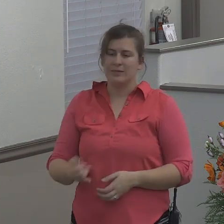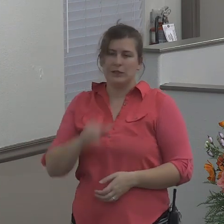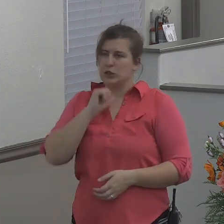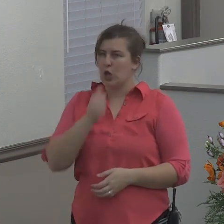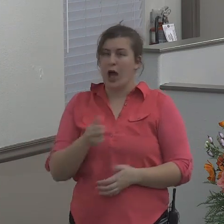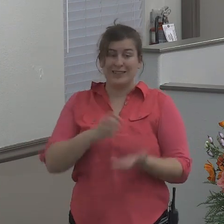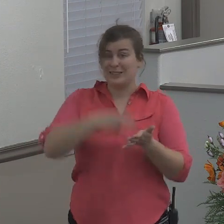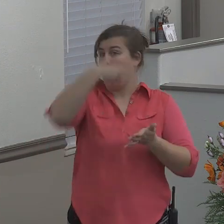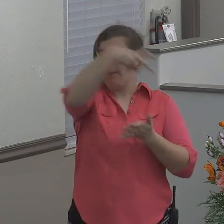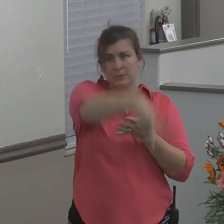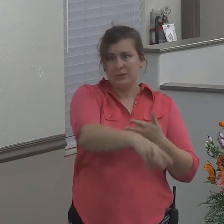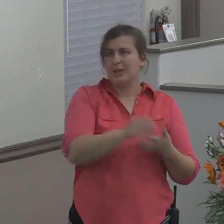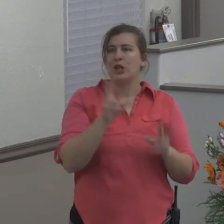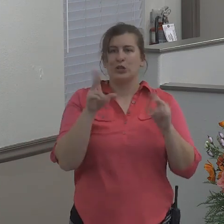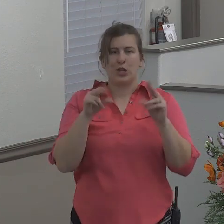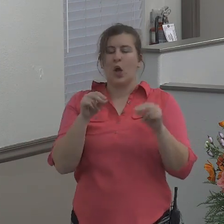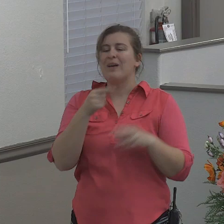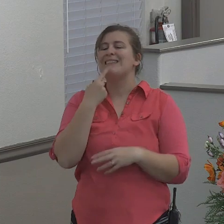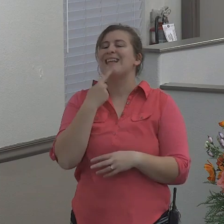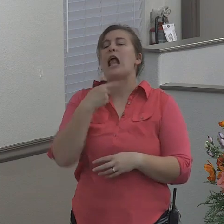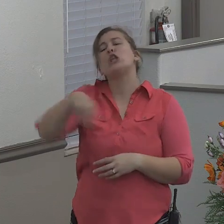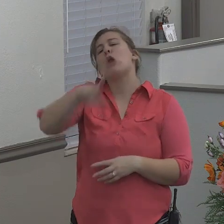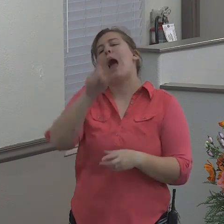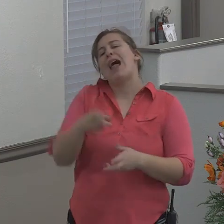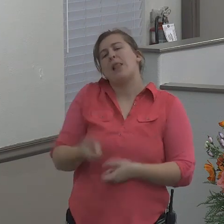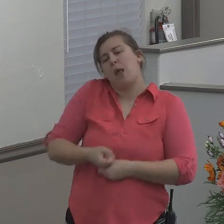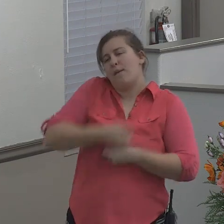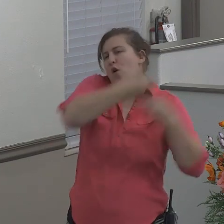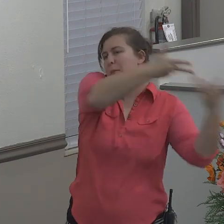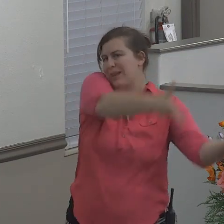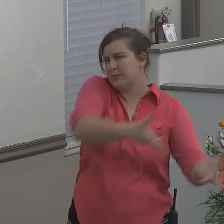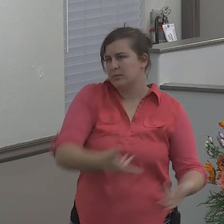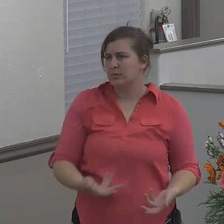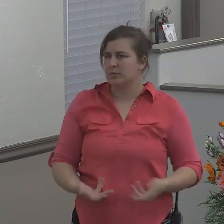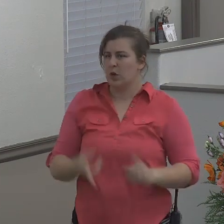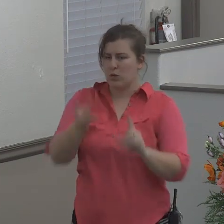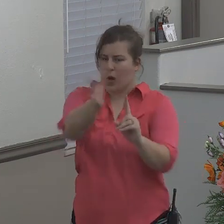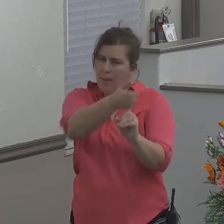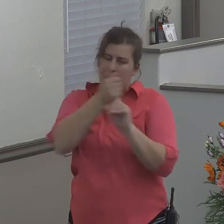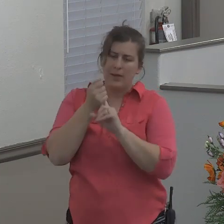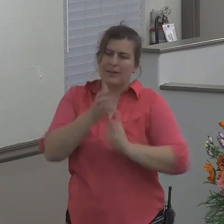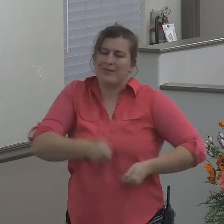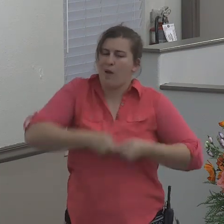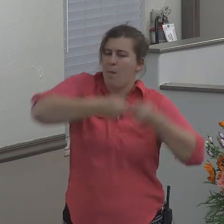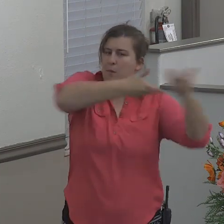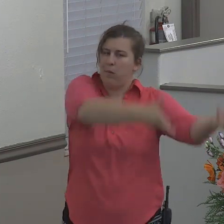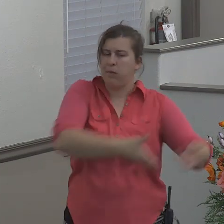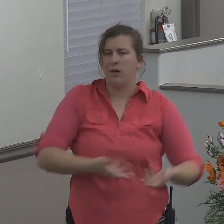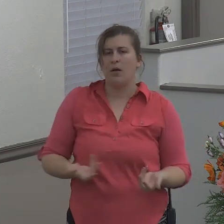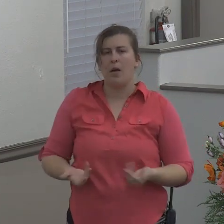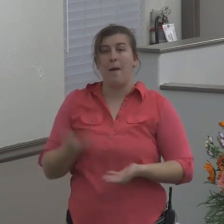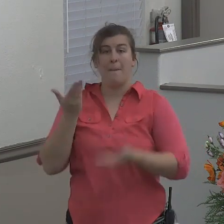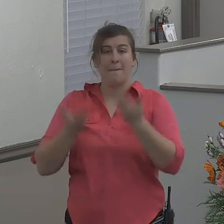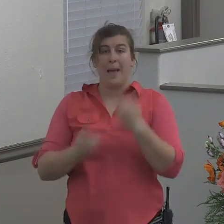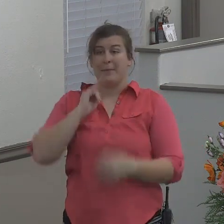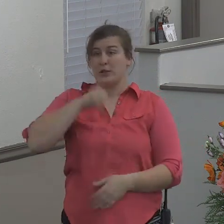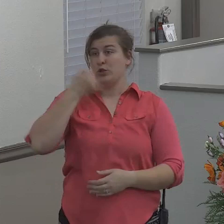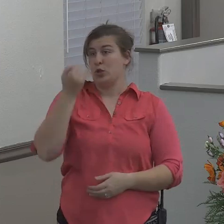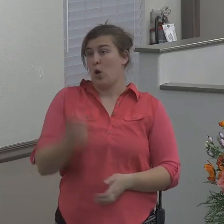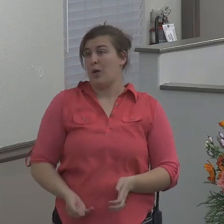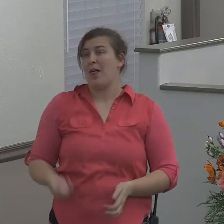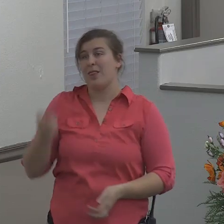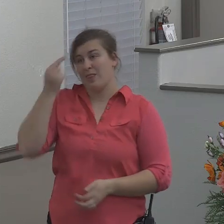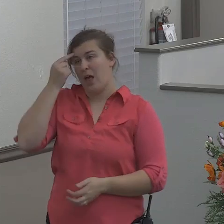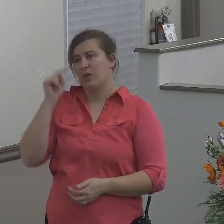Oh, no, he told them, you guys throw me overboard. Maybe he thought that it was only a regular